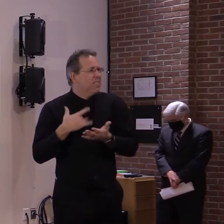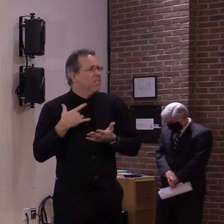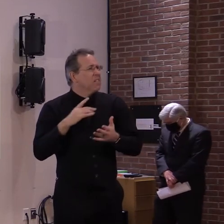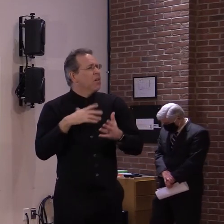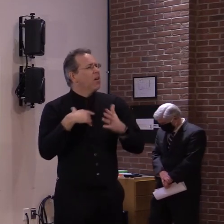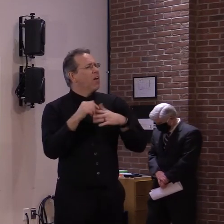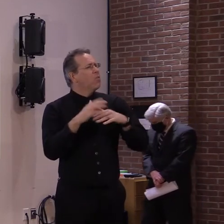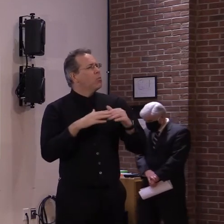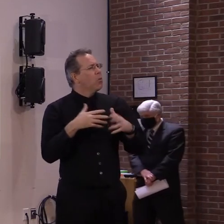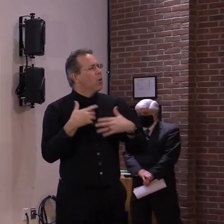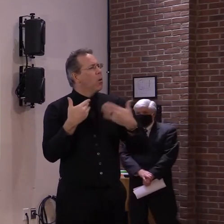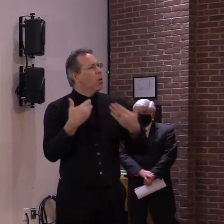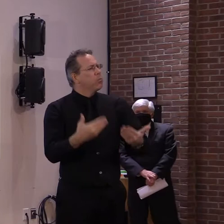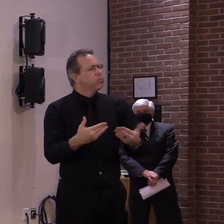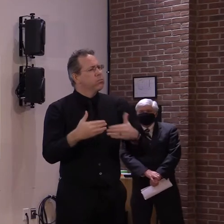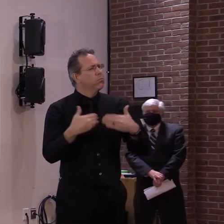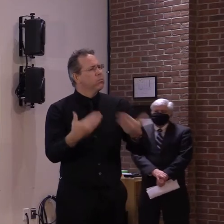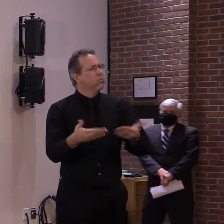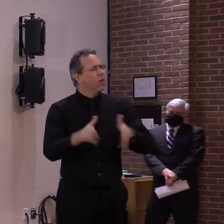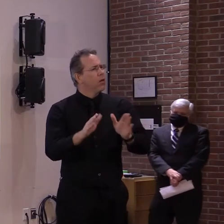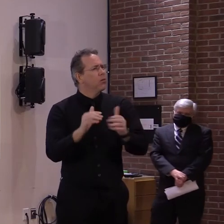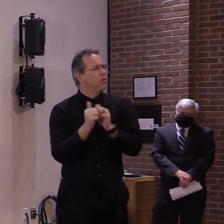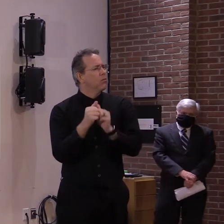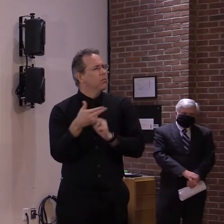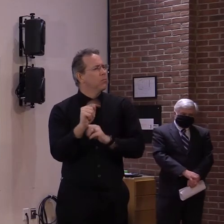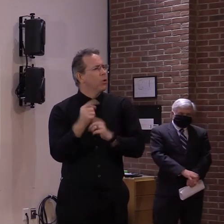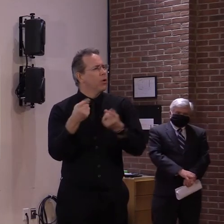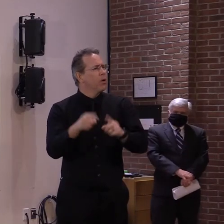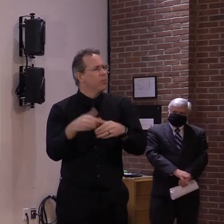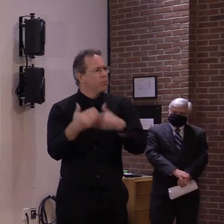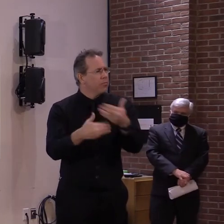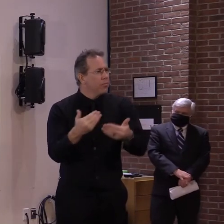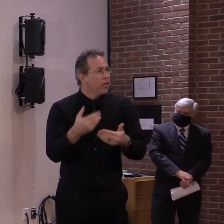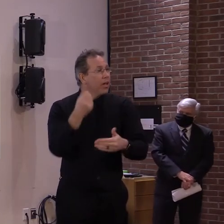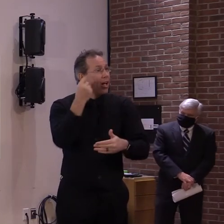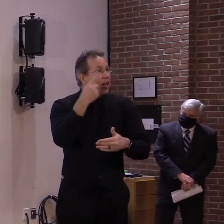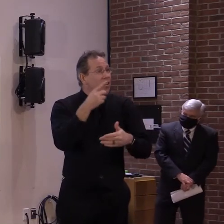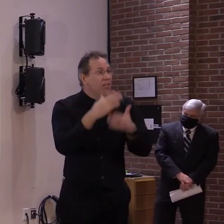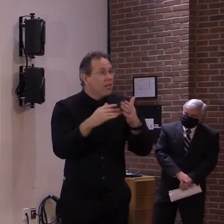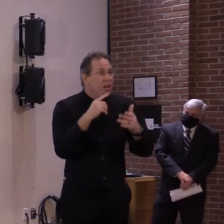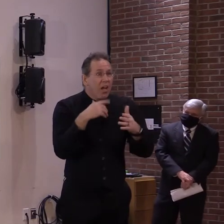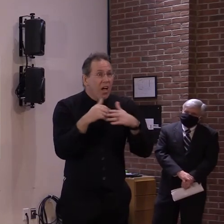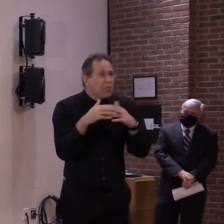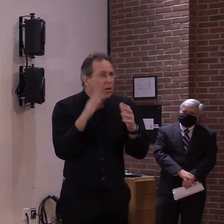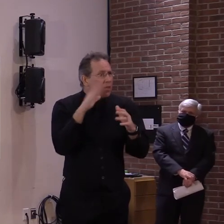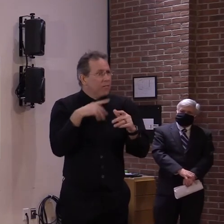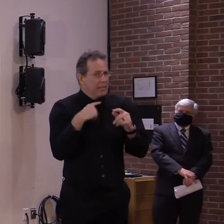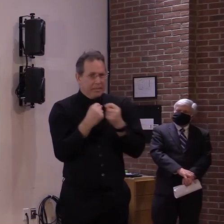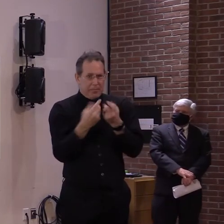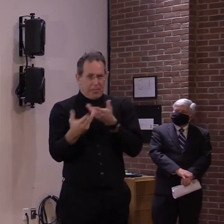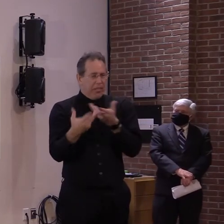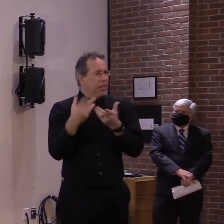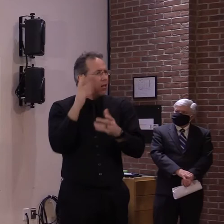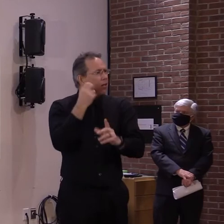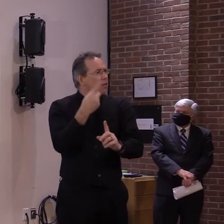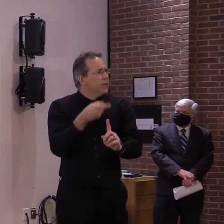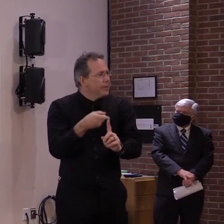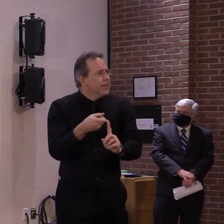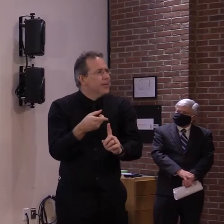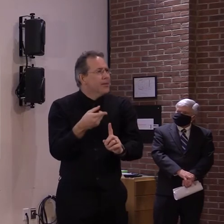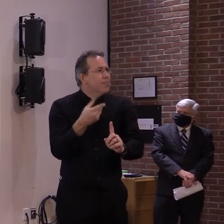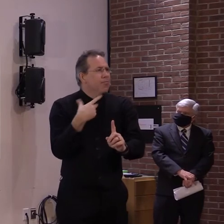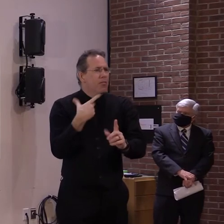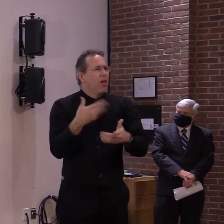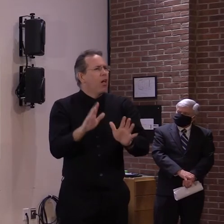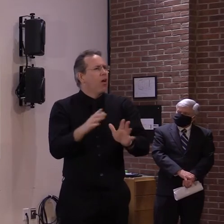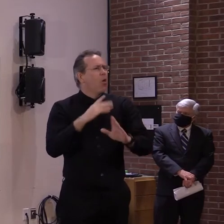phase. That's why we did it. Uh, if there was any discomfort amongst our health experts, we wouldn't have gone to the second phase. Uh, I might ask